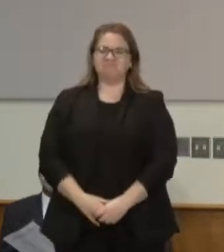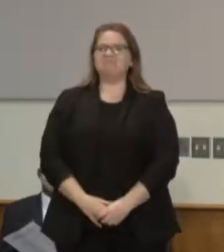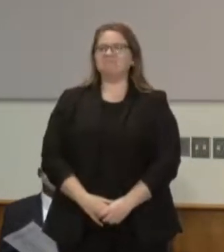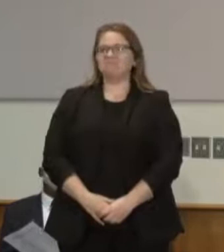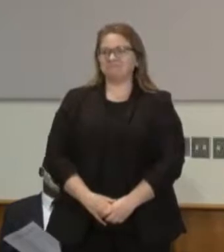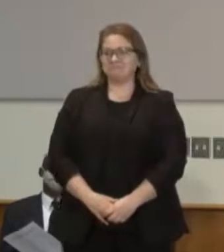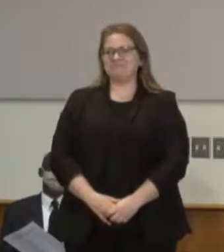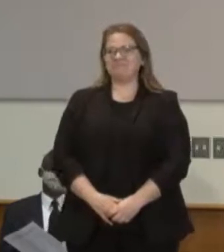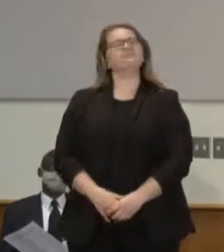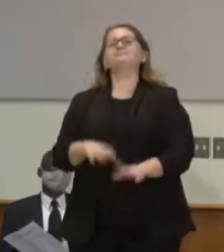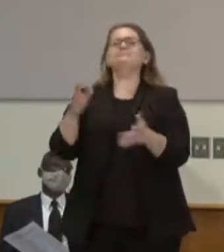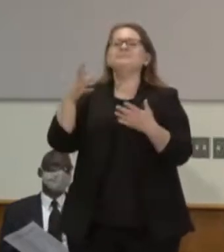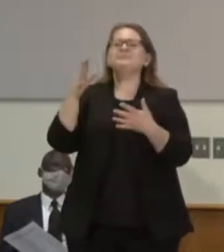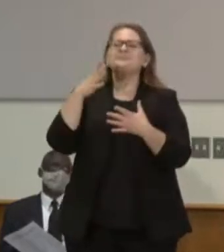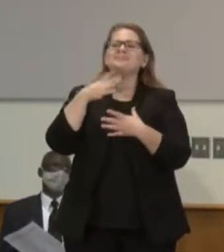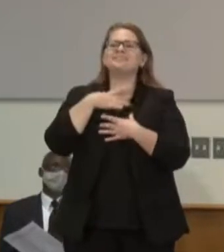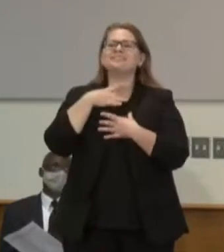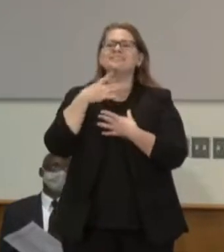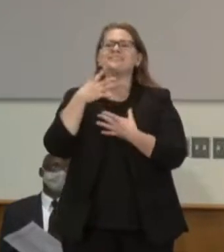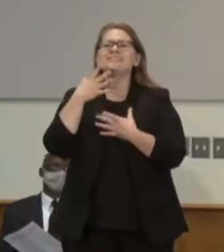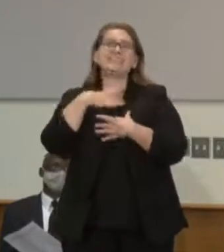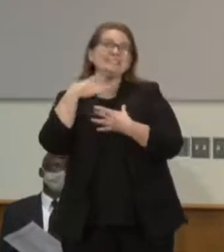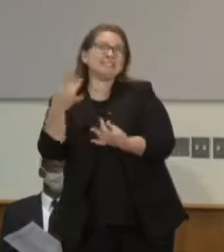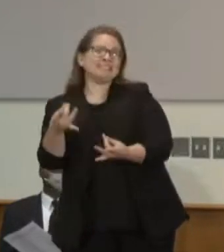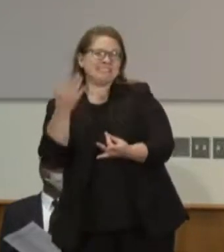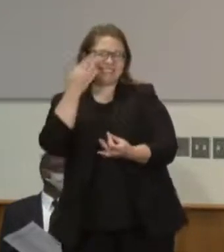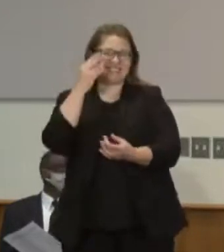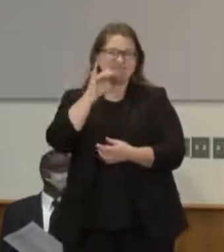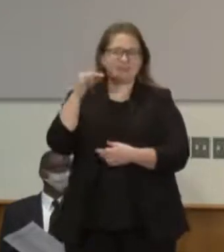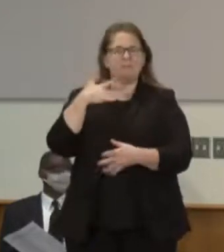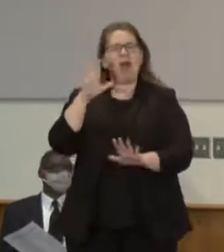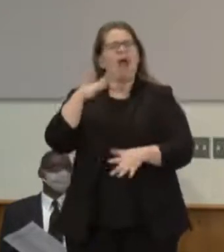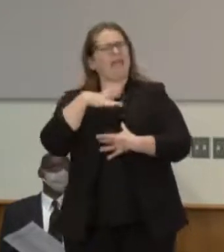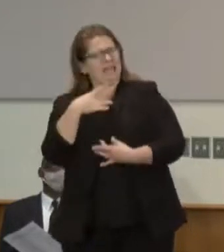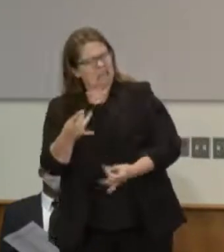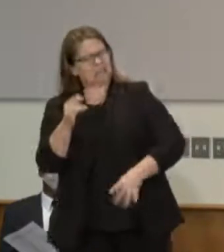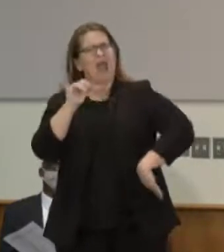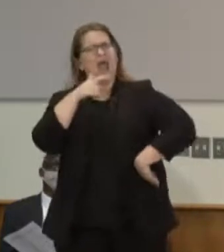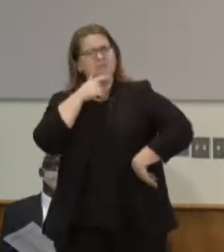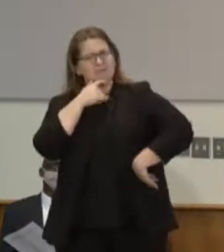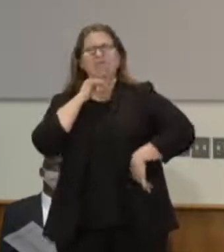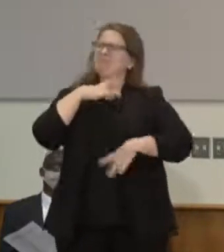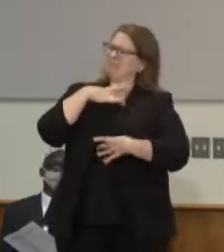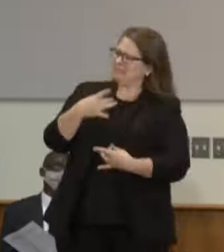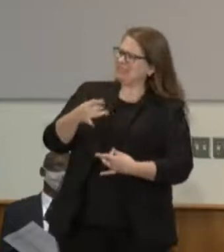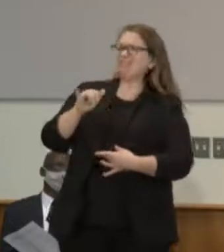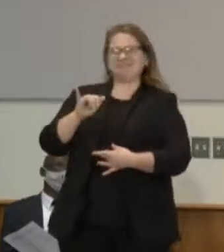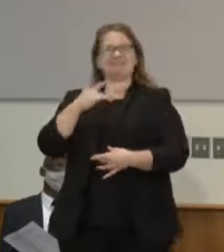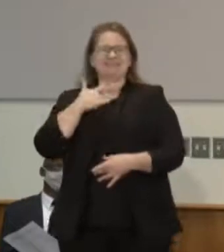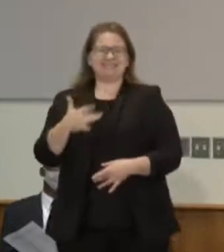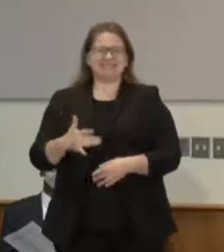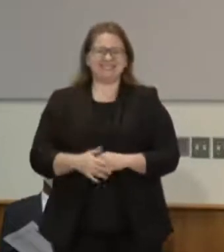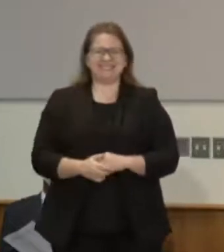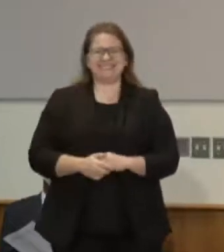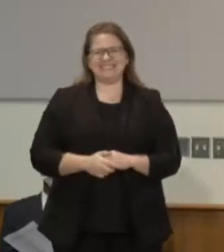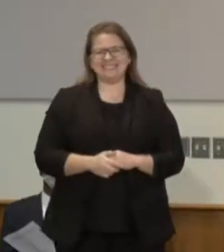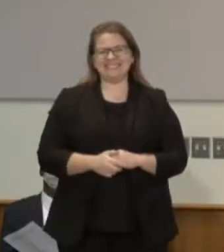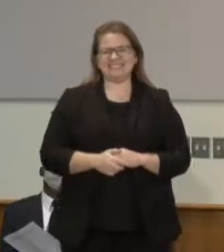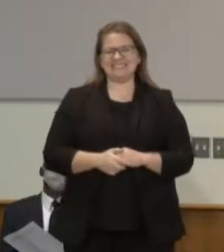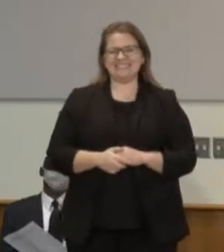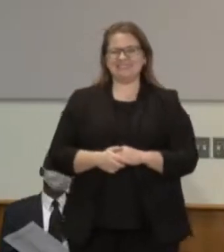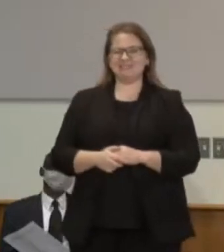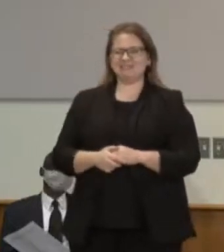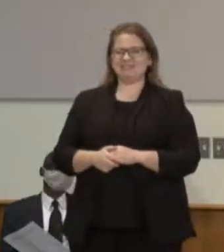use that in the most Minnesotan way possible that I am the head board in this moment I take that responsibility